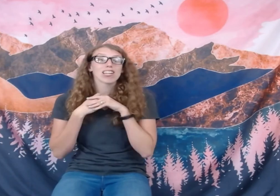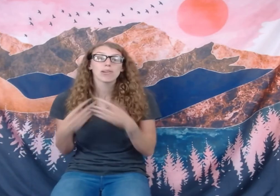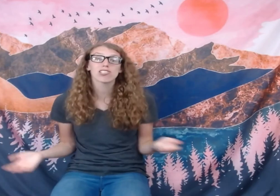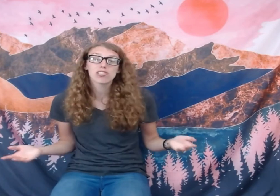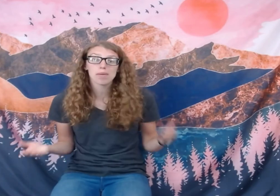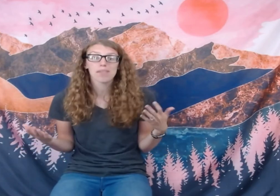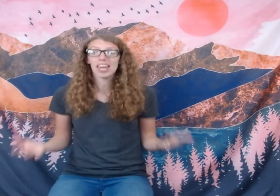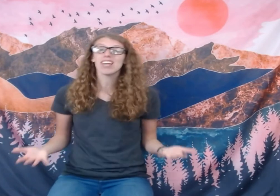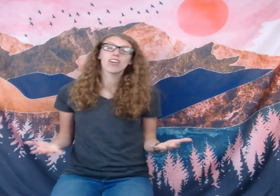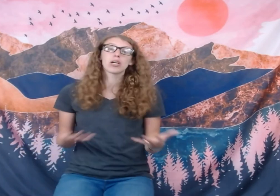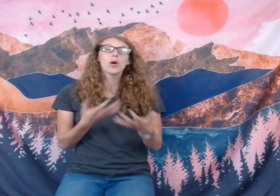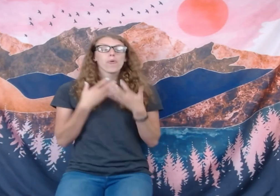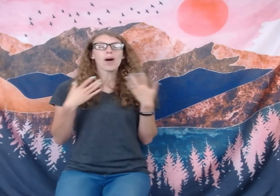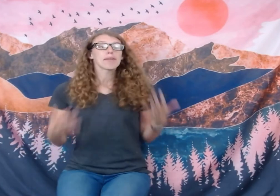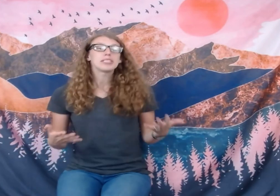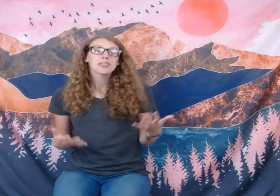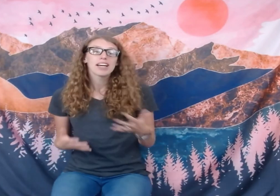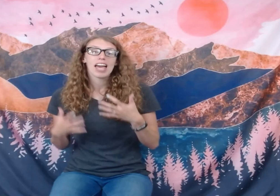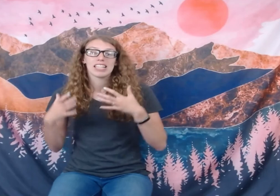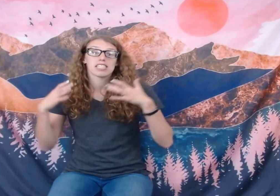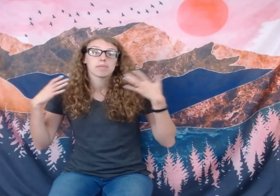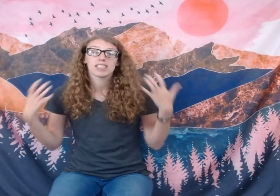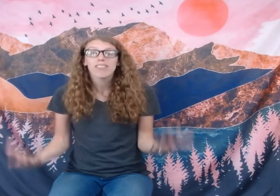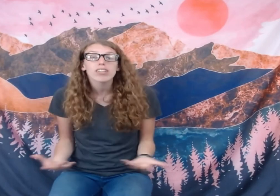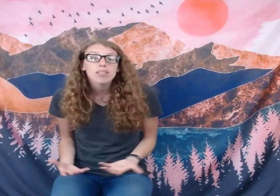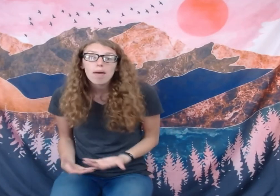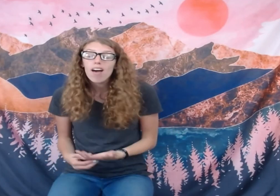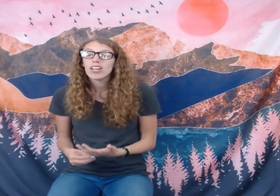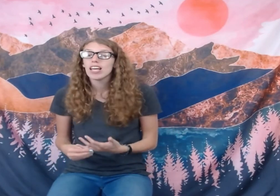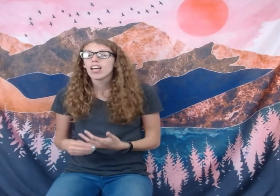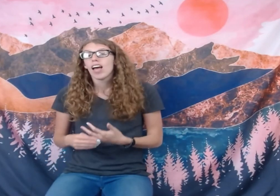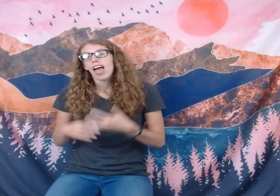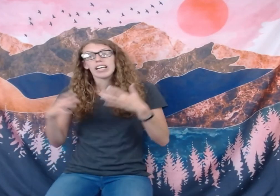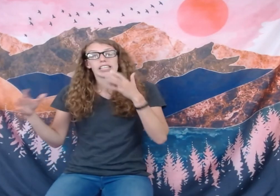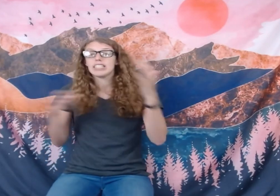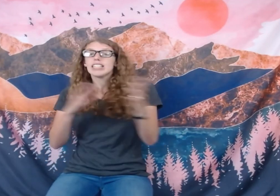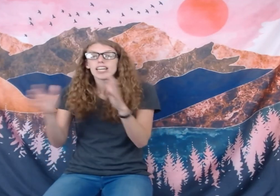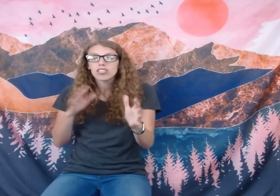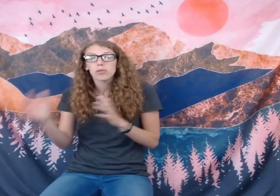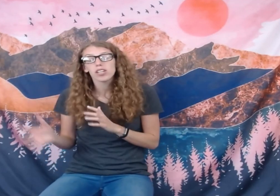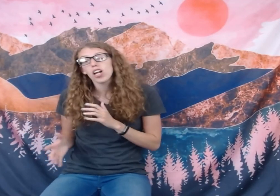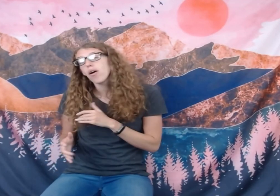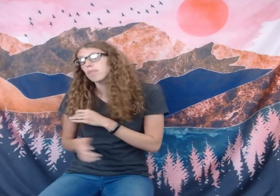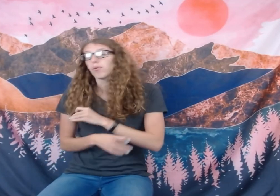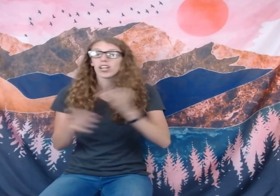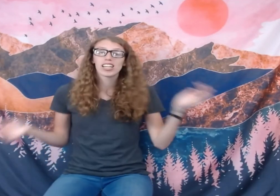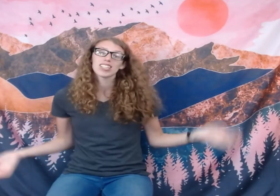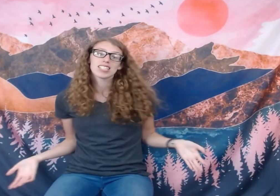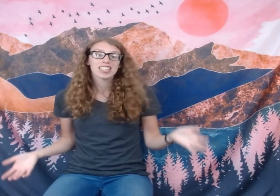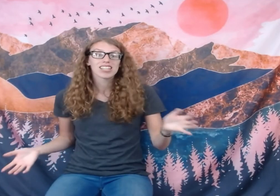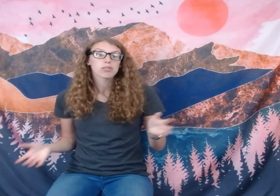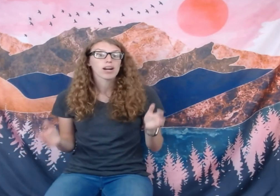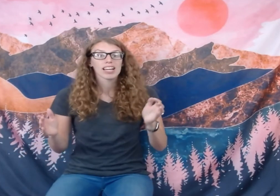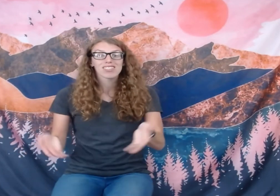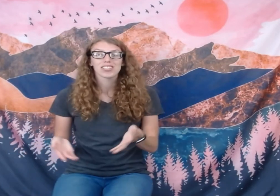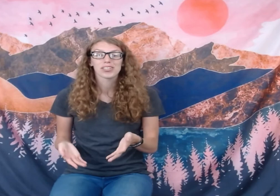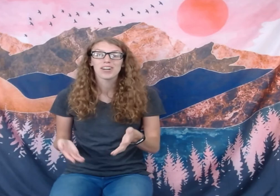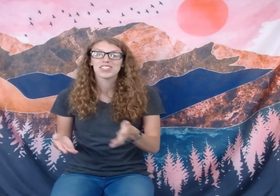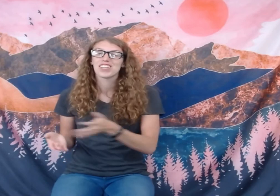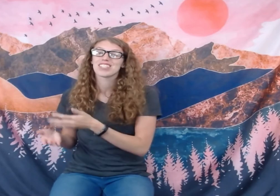any questions about caving, why we do it, any specifics about it, any details you want to know, I'm working on a series where I answer your questions.